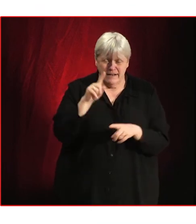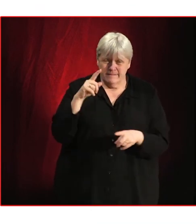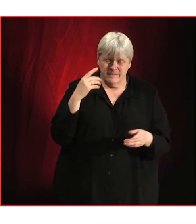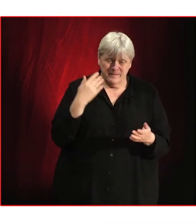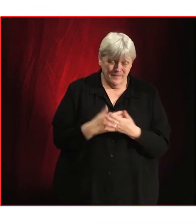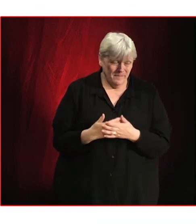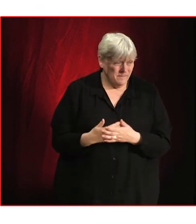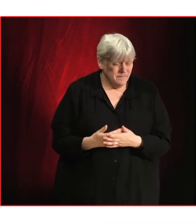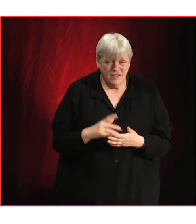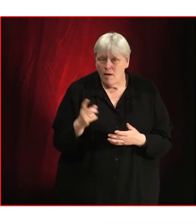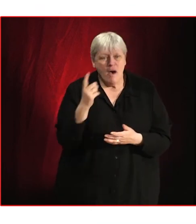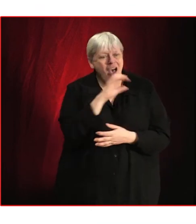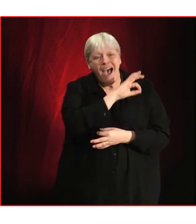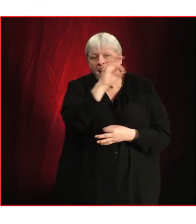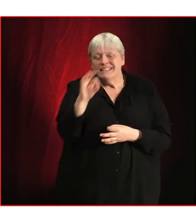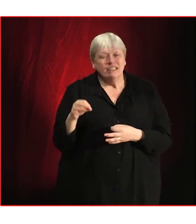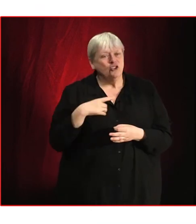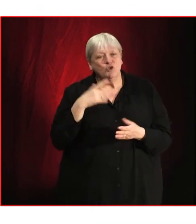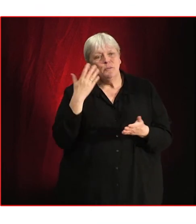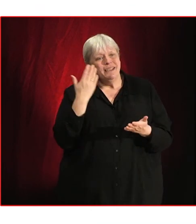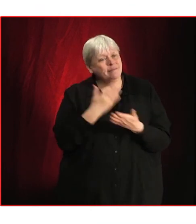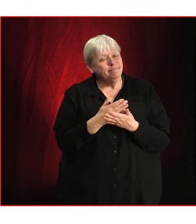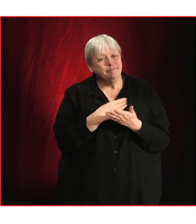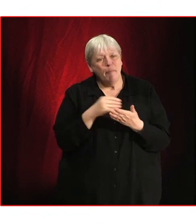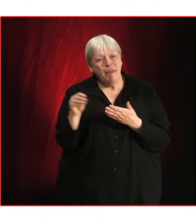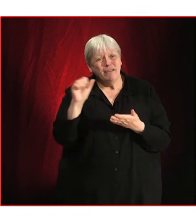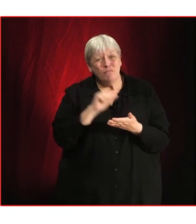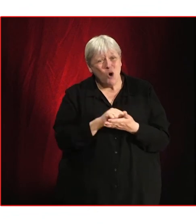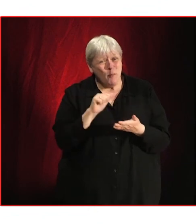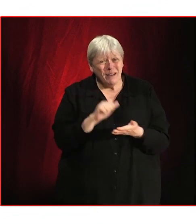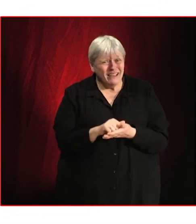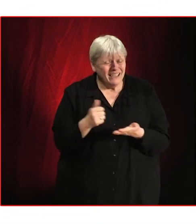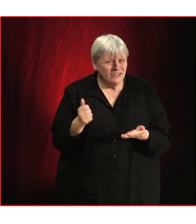for Fouke to be paid properly for their work, is it?